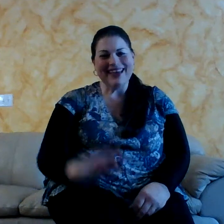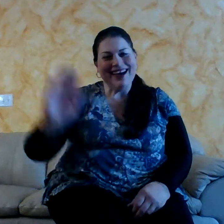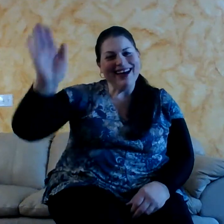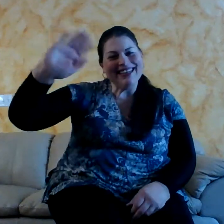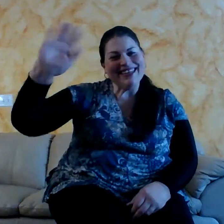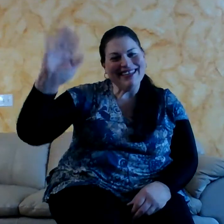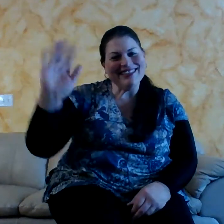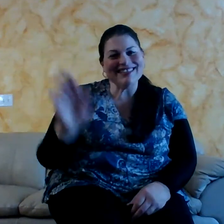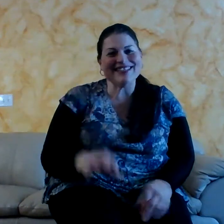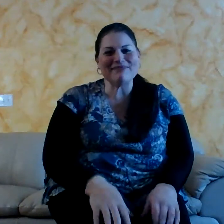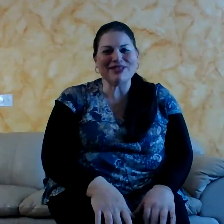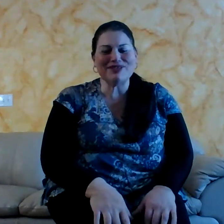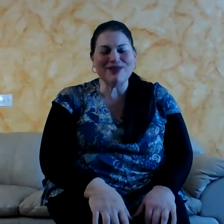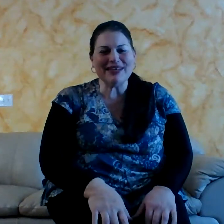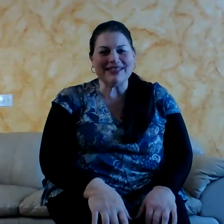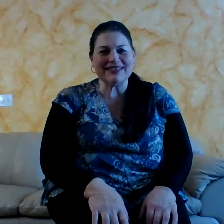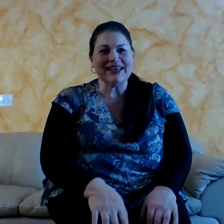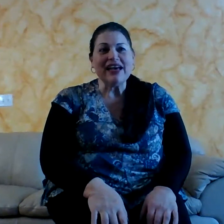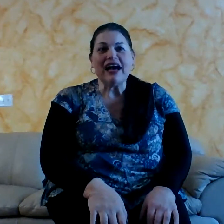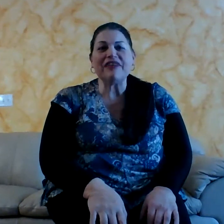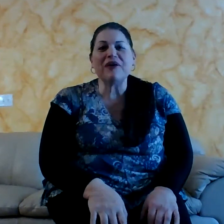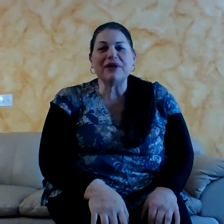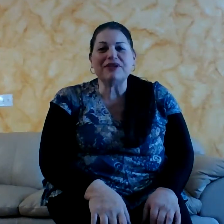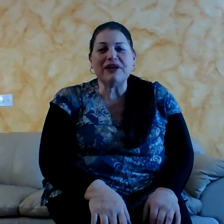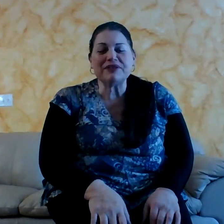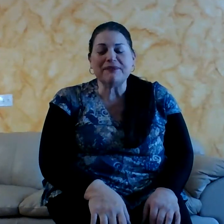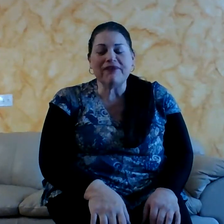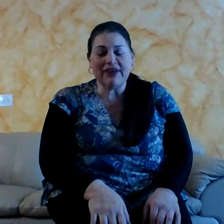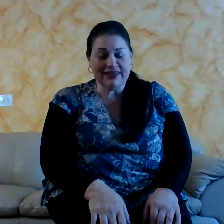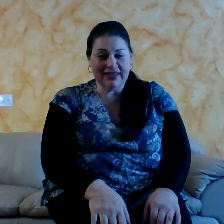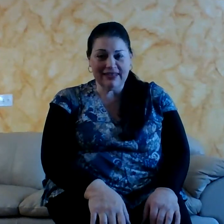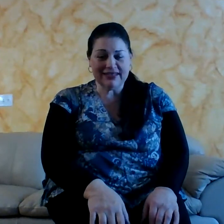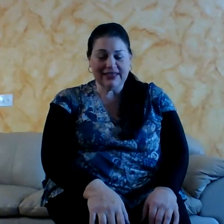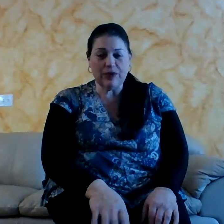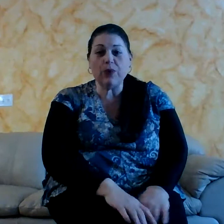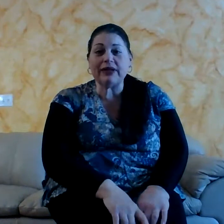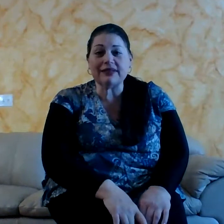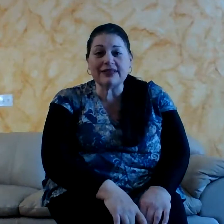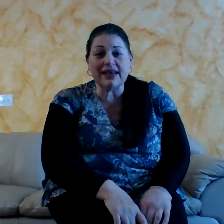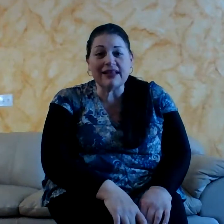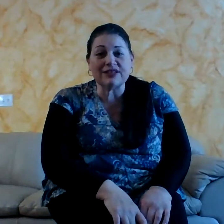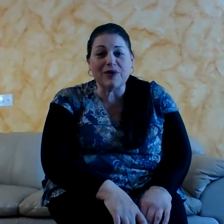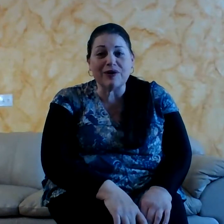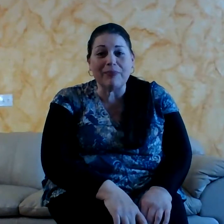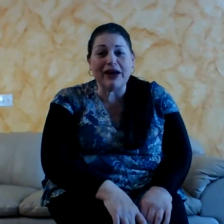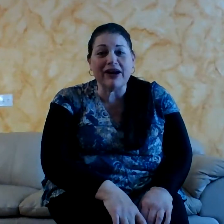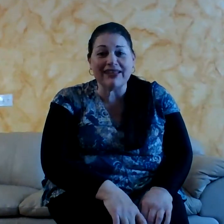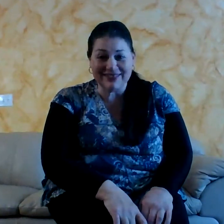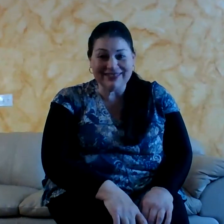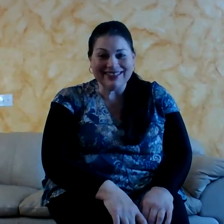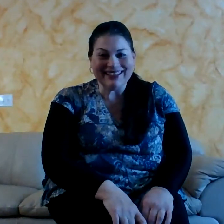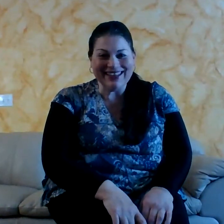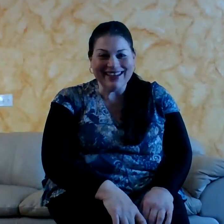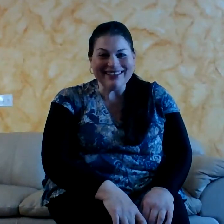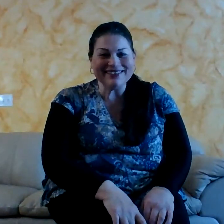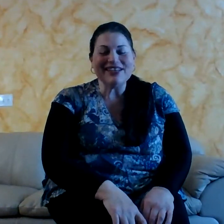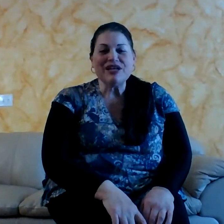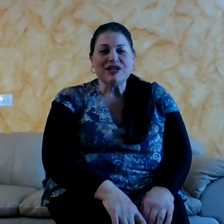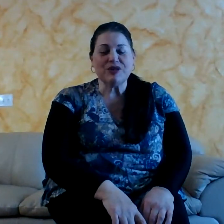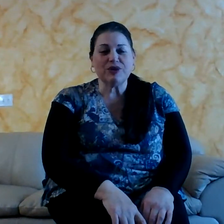Hi kids, it's Miss Joyce. I thought we could do some fun things today. What do you say, let's go on a bear hunt? Yeah? So to